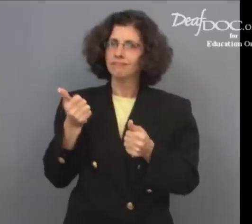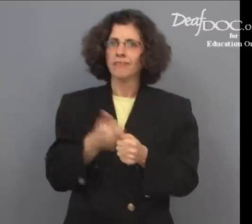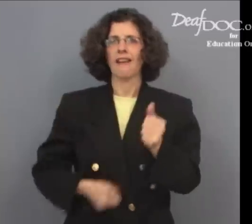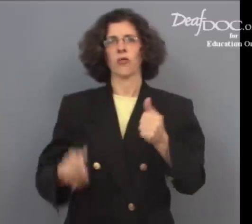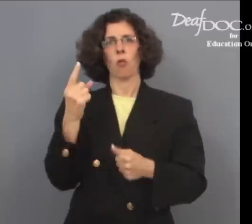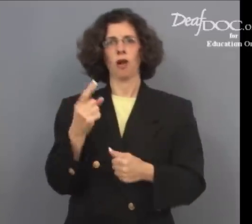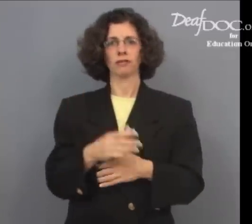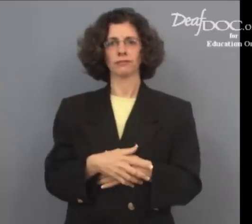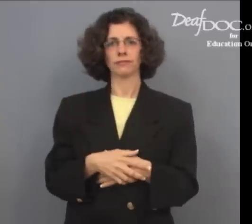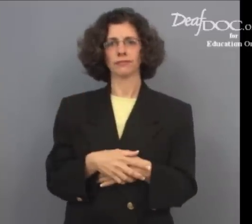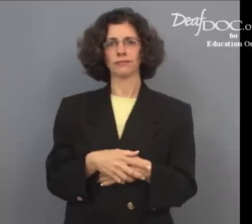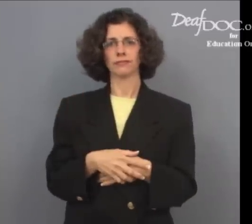everyone.